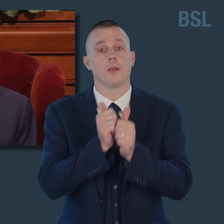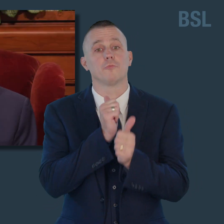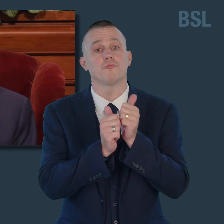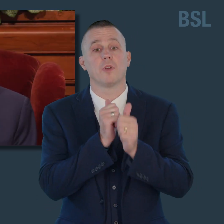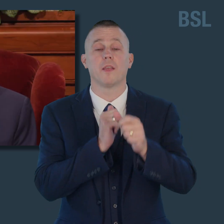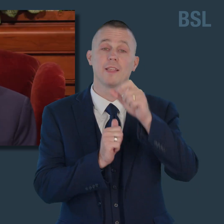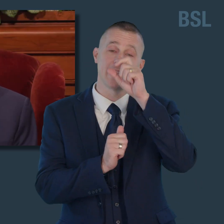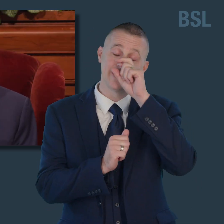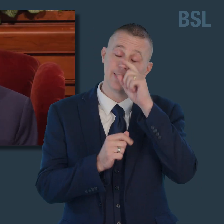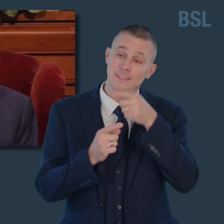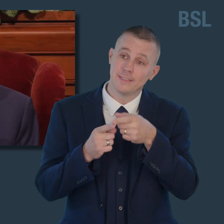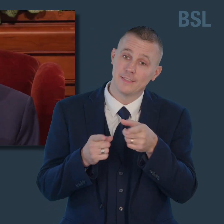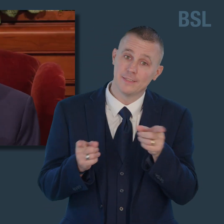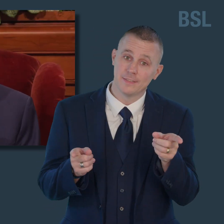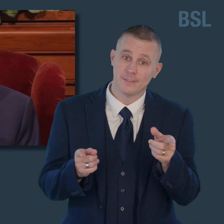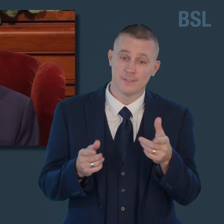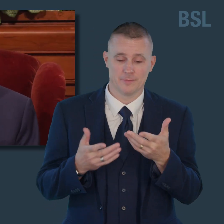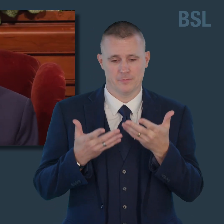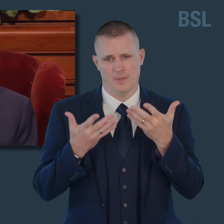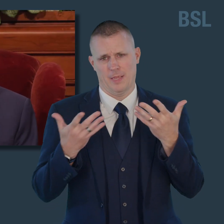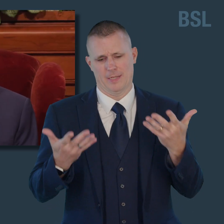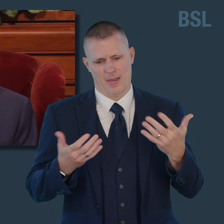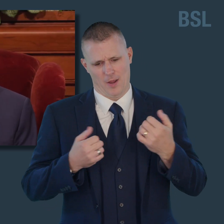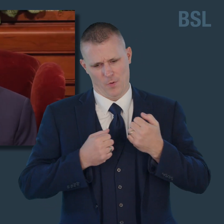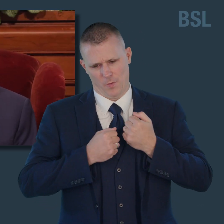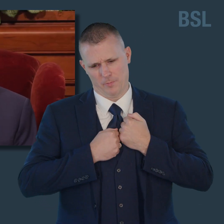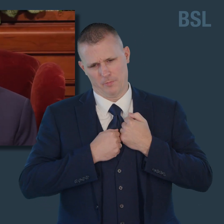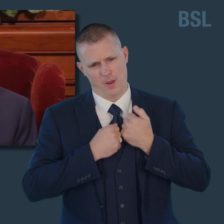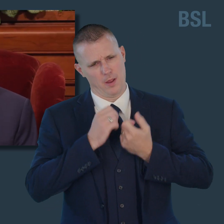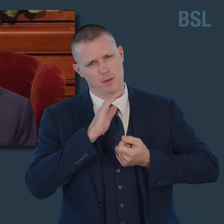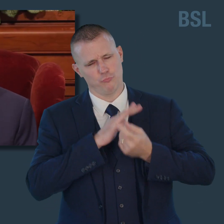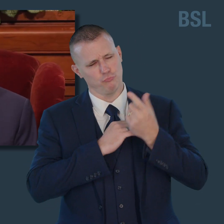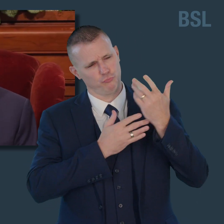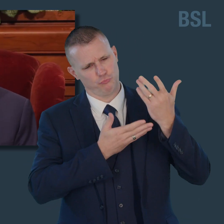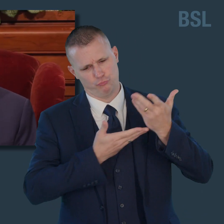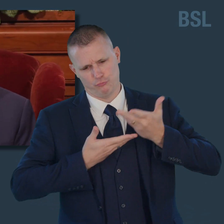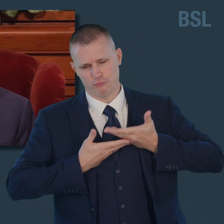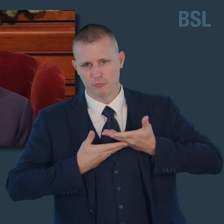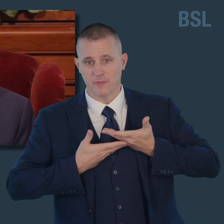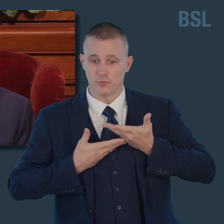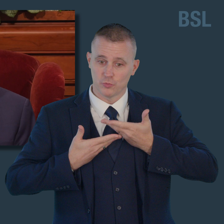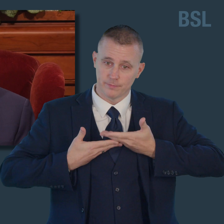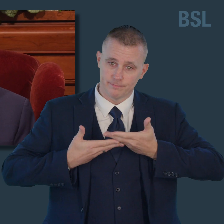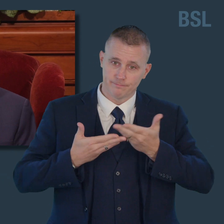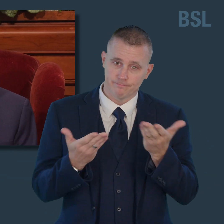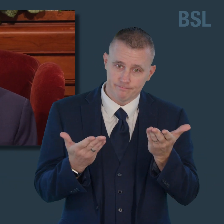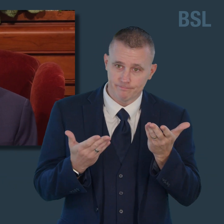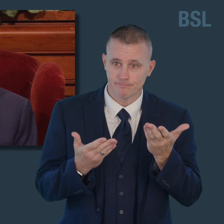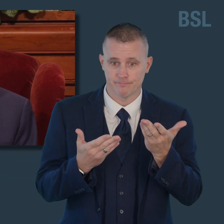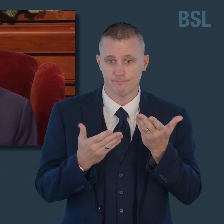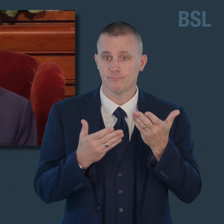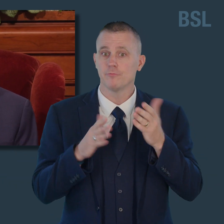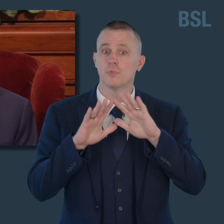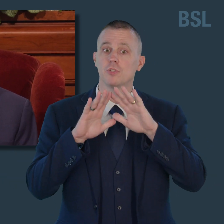Brothers and sisters, it will now be my privilege to present the General